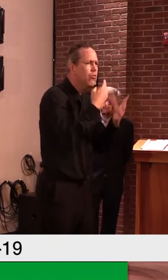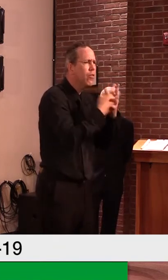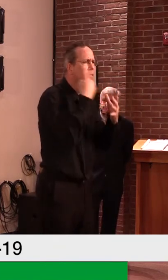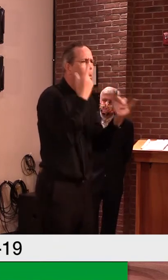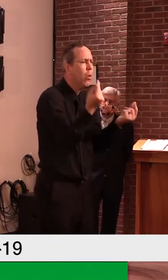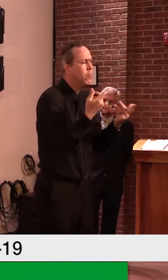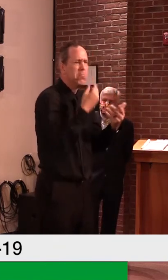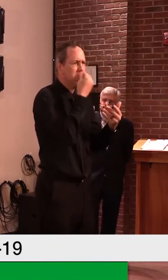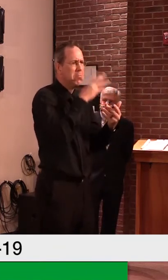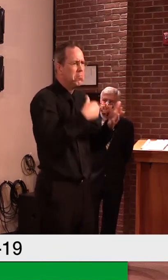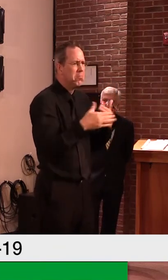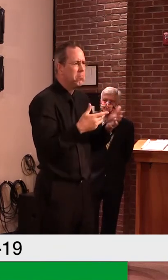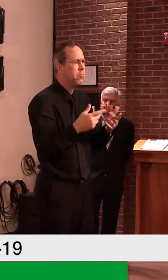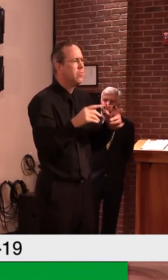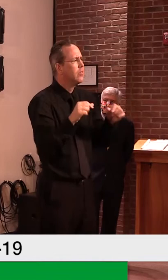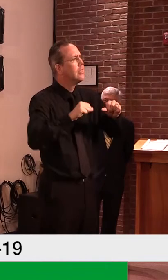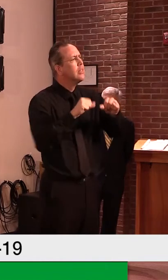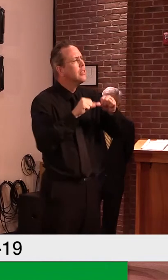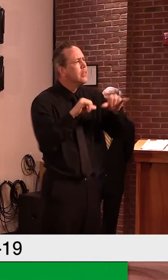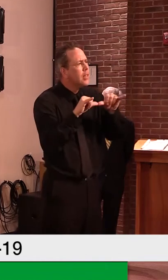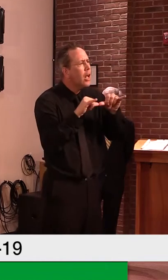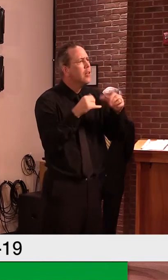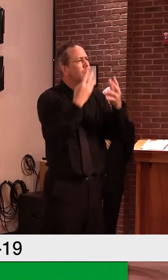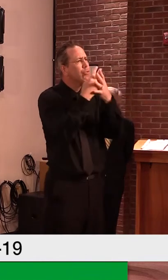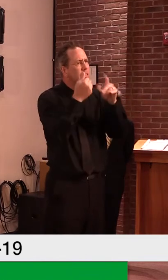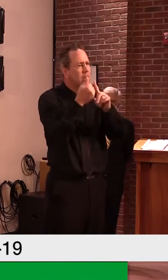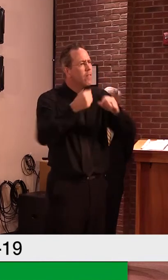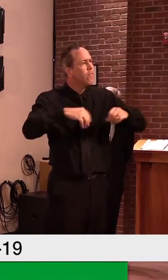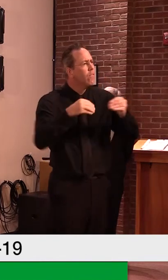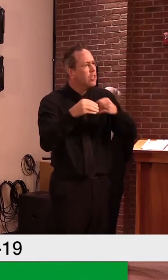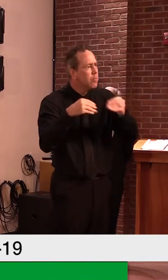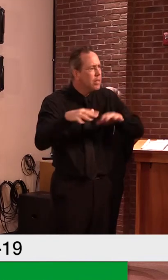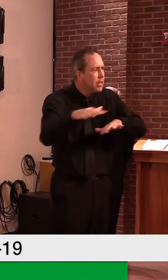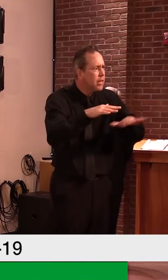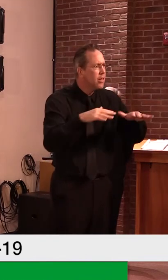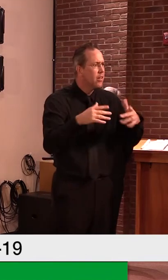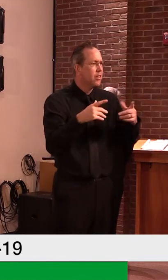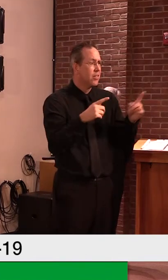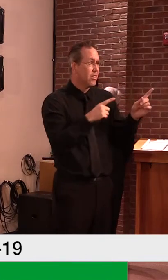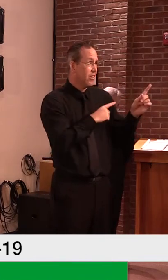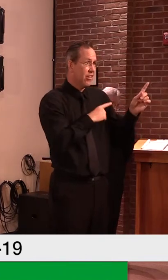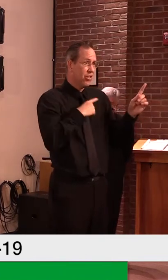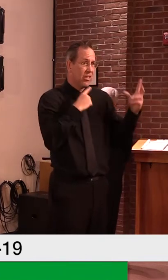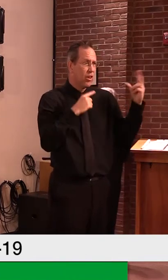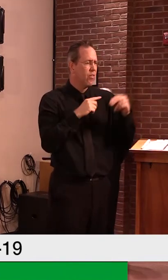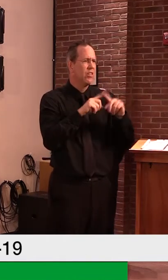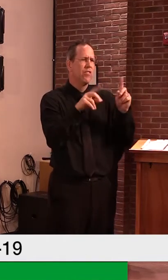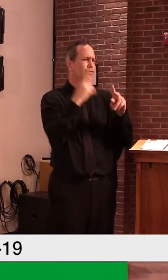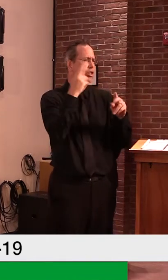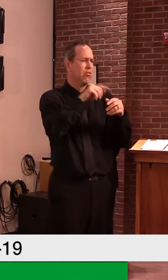of how we do this. Um, so it was, um, it wasn't based on the population